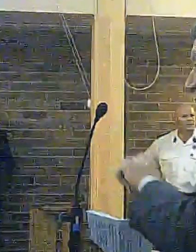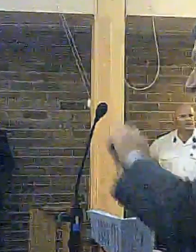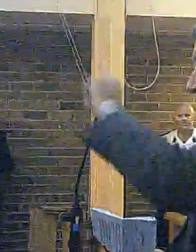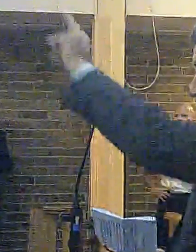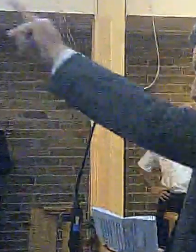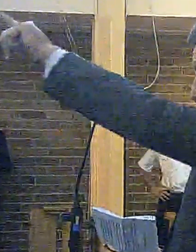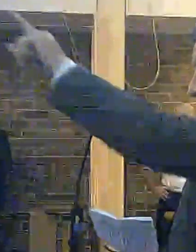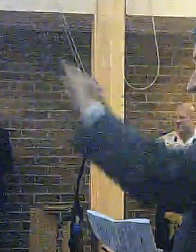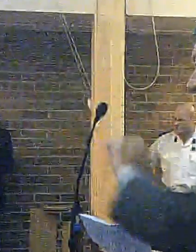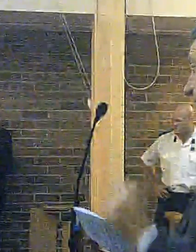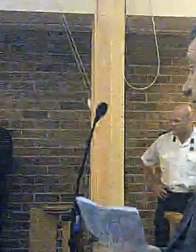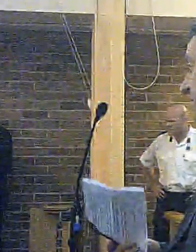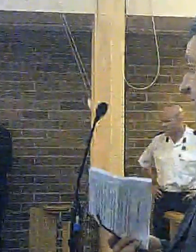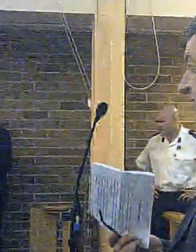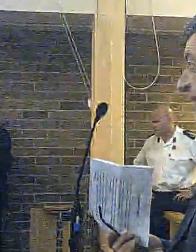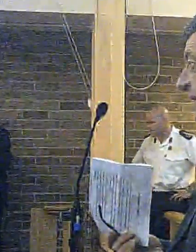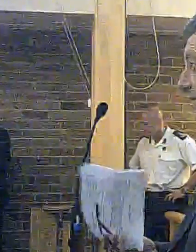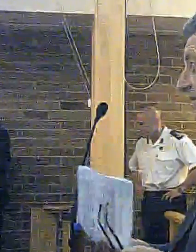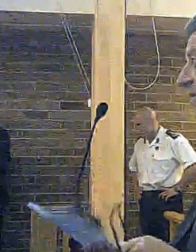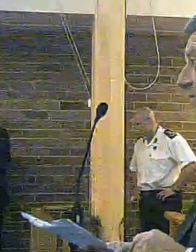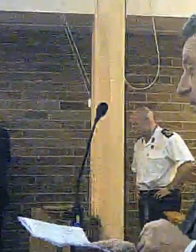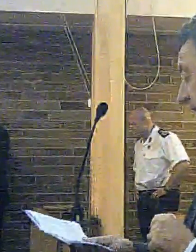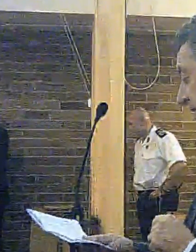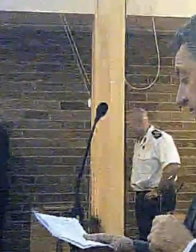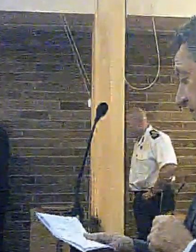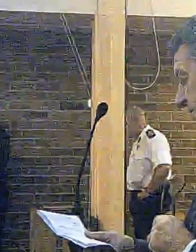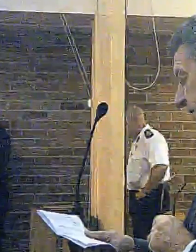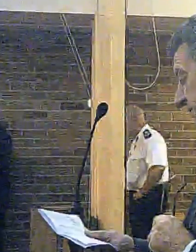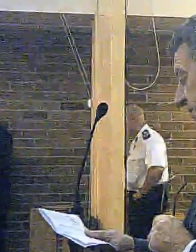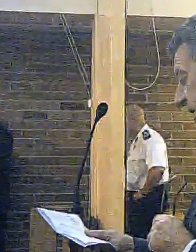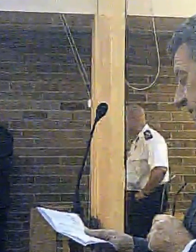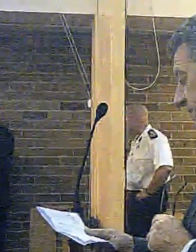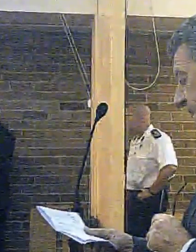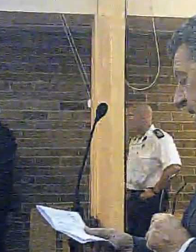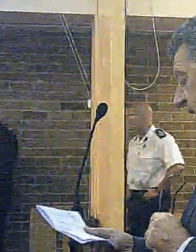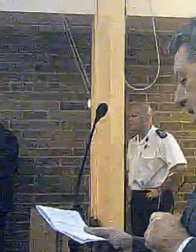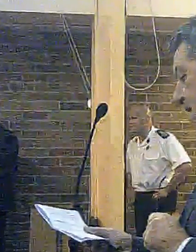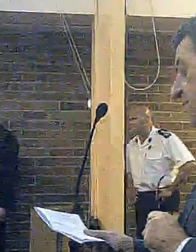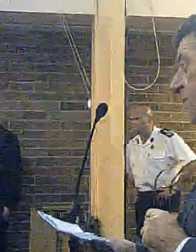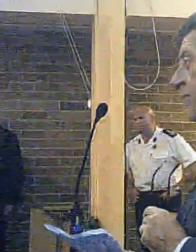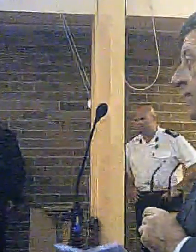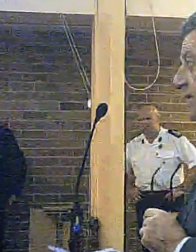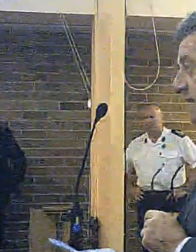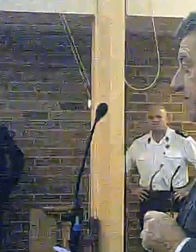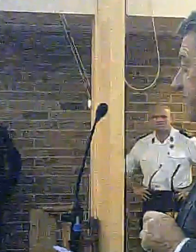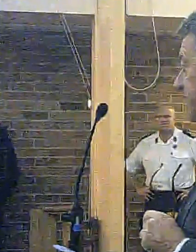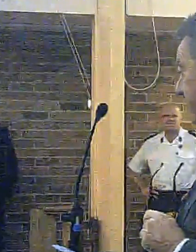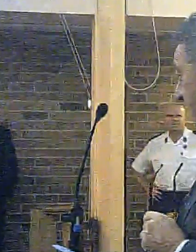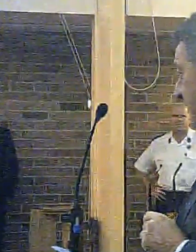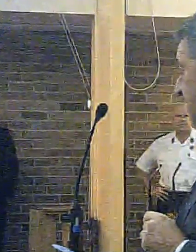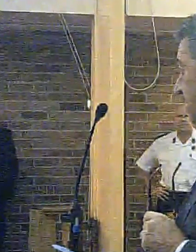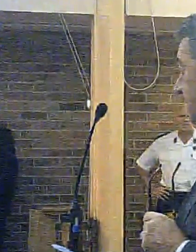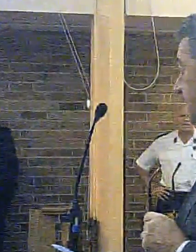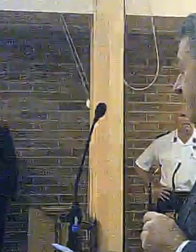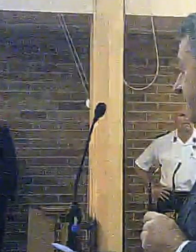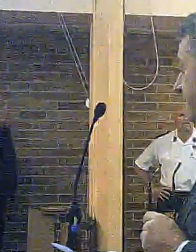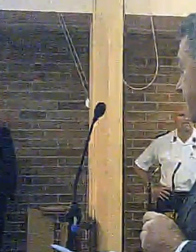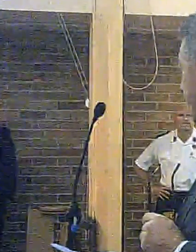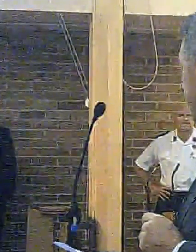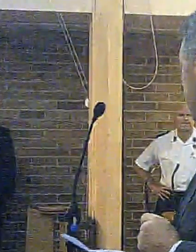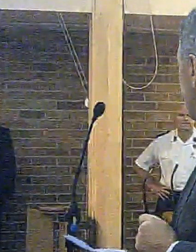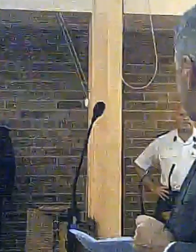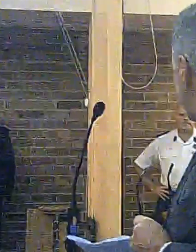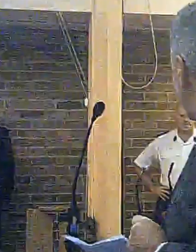haven't picked them up, there are some on the tables at the back, and we'd like you to fill them in if you can. We intend to finish at 9 o'clock tonight.